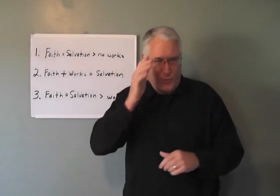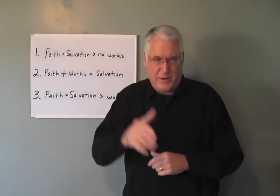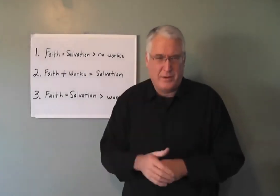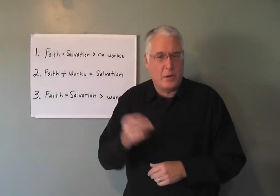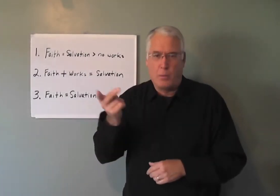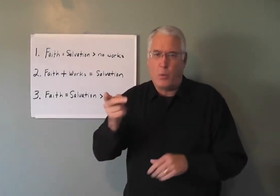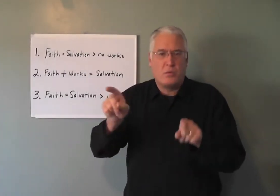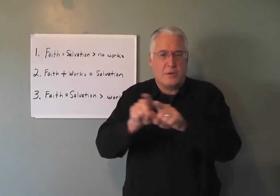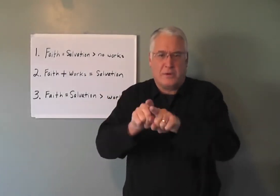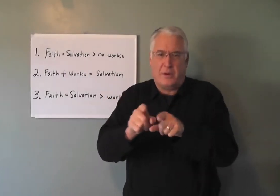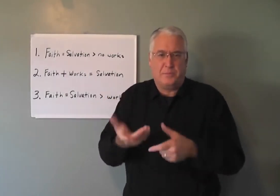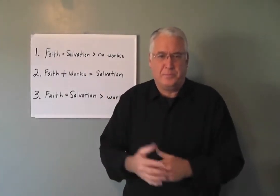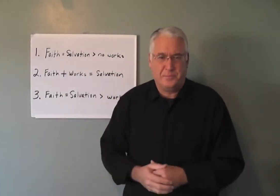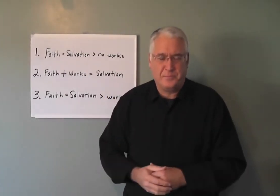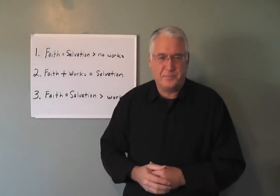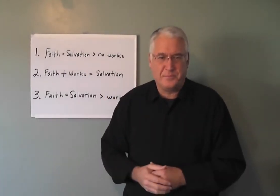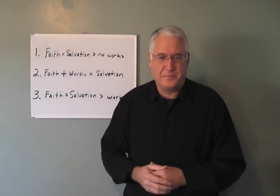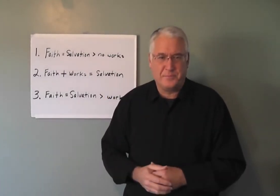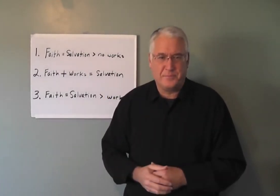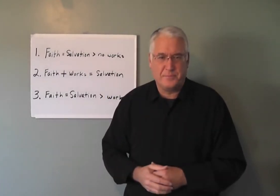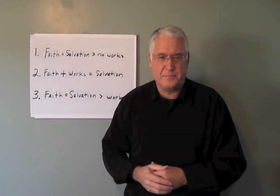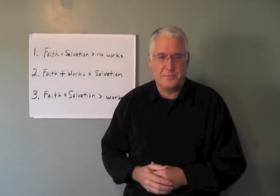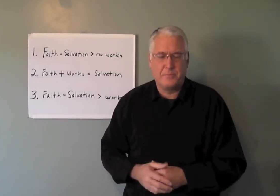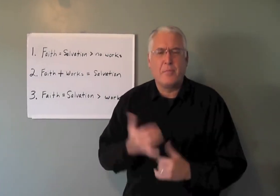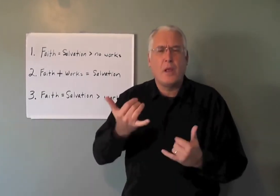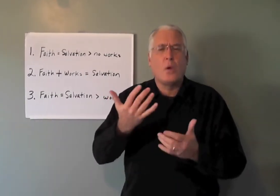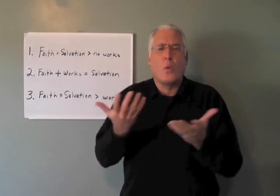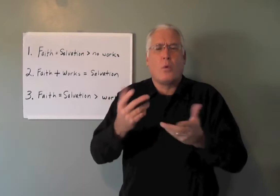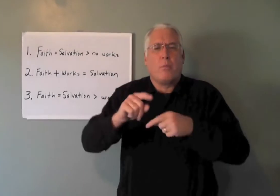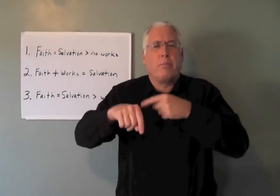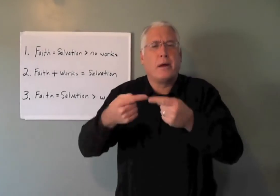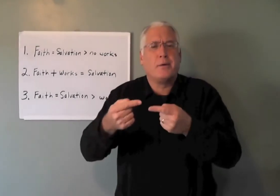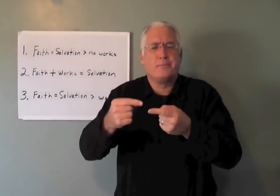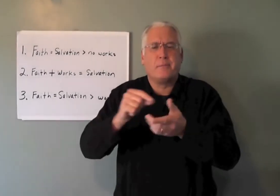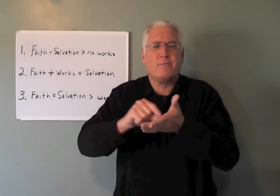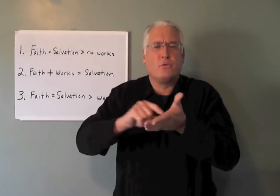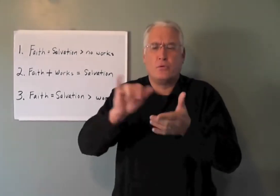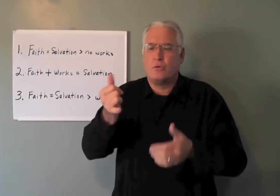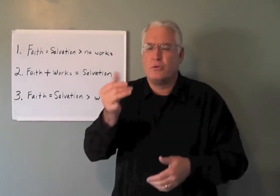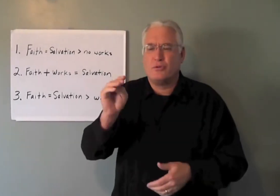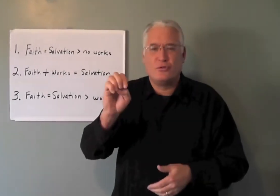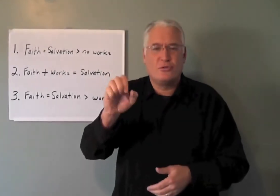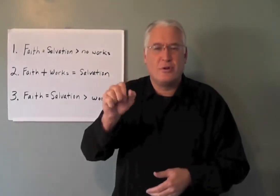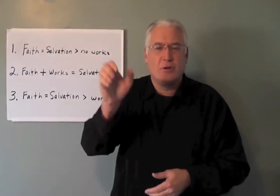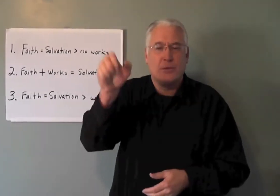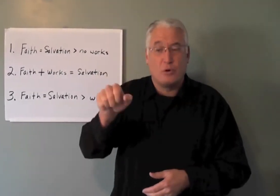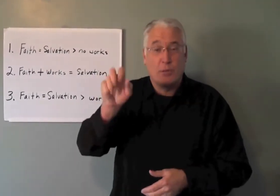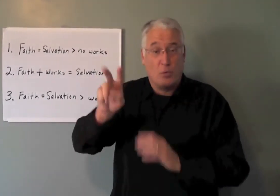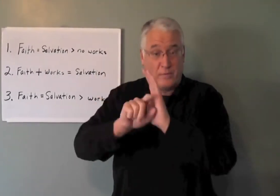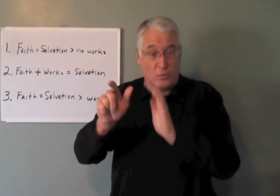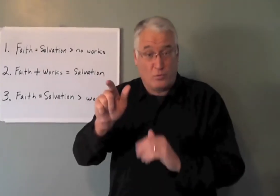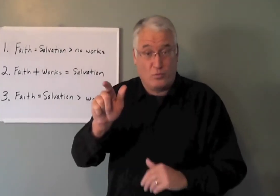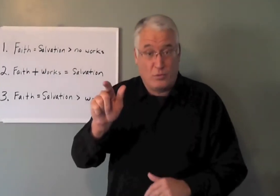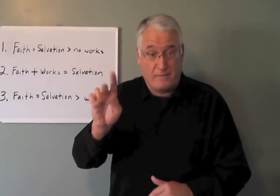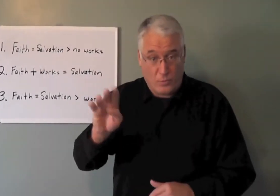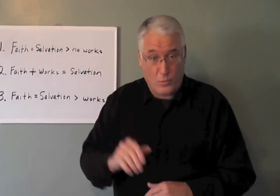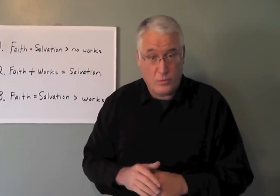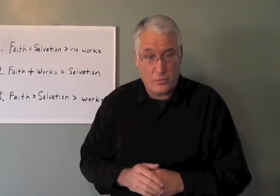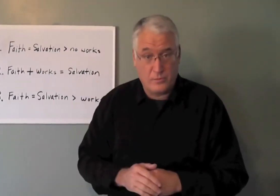works. It's the same. Now, what about the verse in James 2, 24?